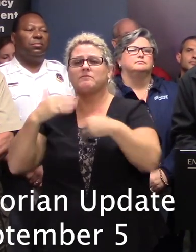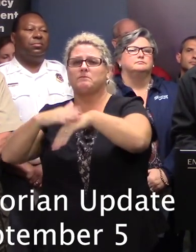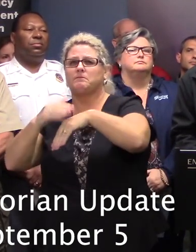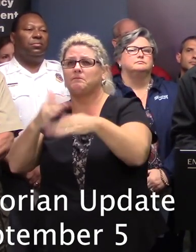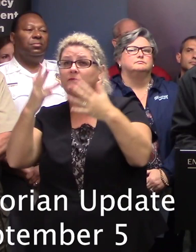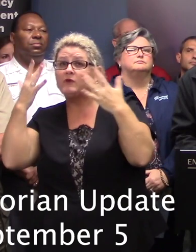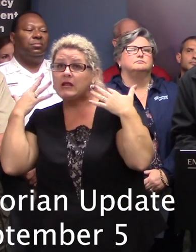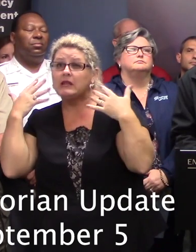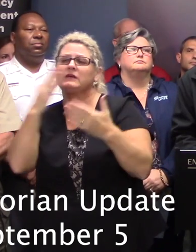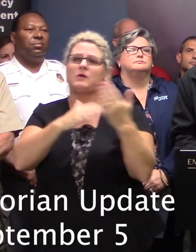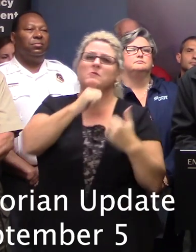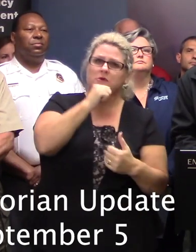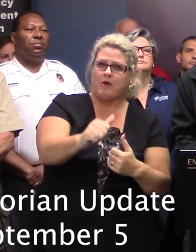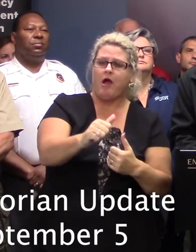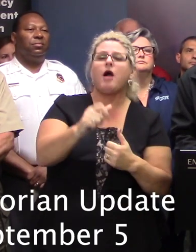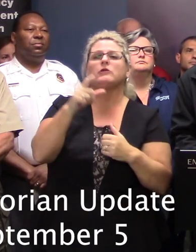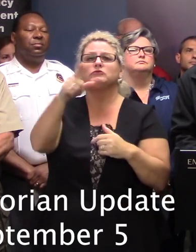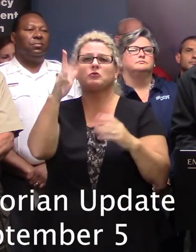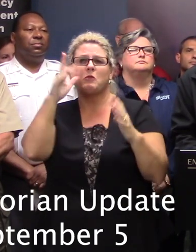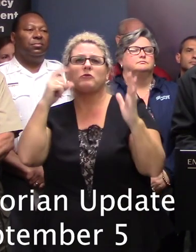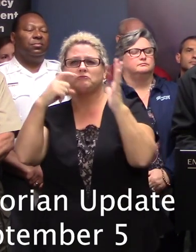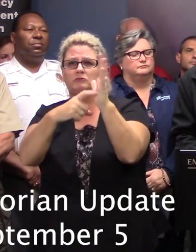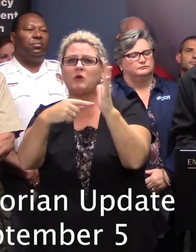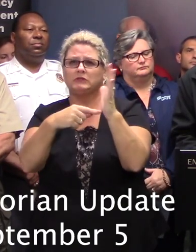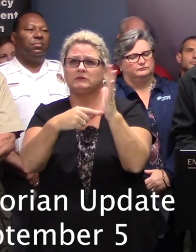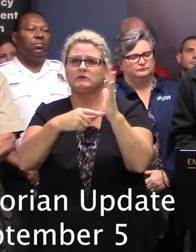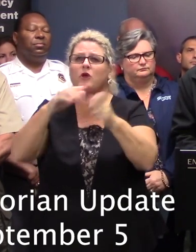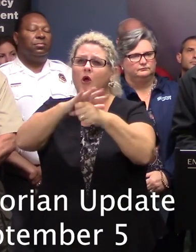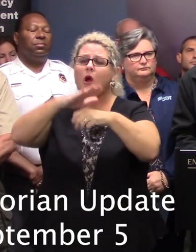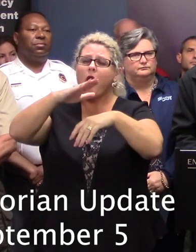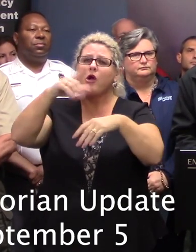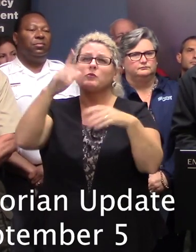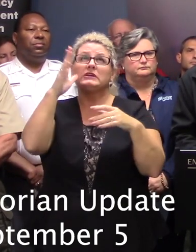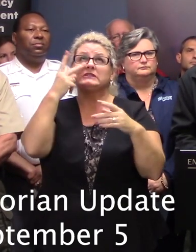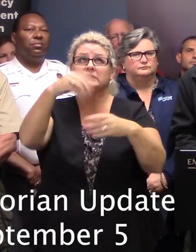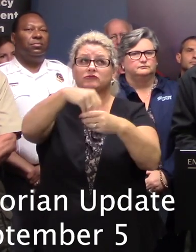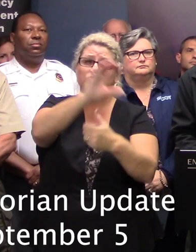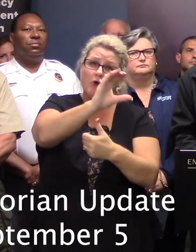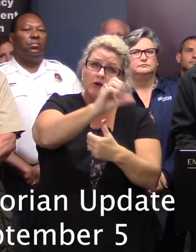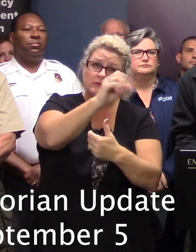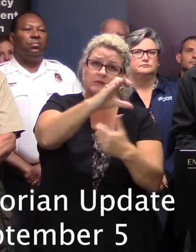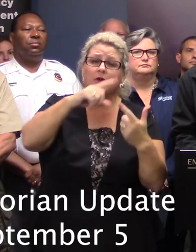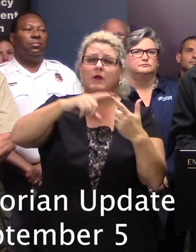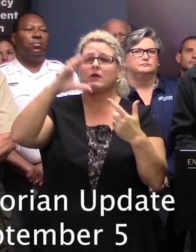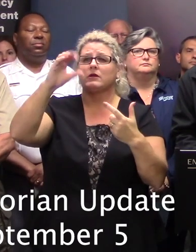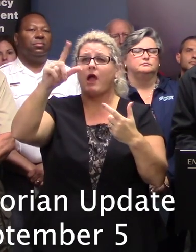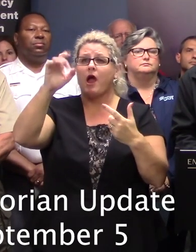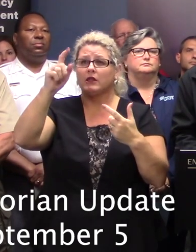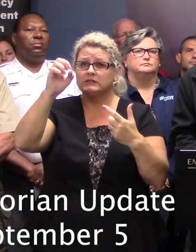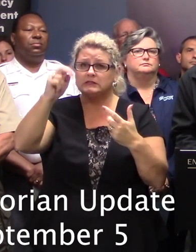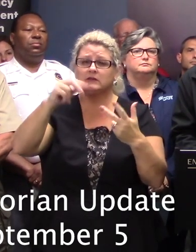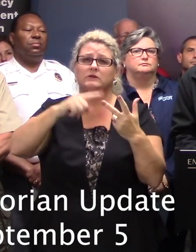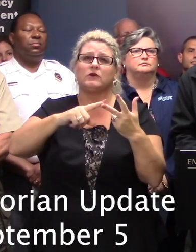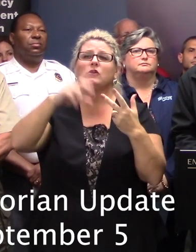identifying local resources to care for pets. Pet-friendly shelters are located in Charleston, Colleton, Dorchester, Berkeley, and